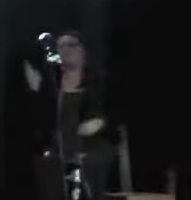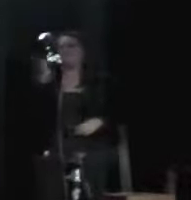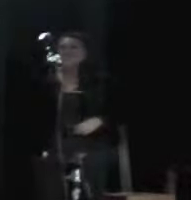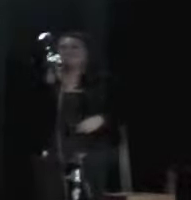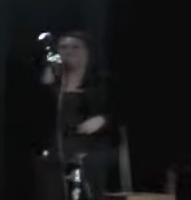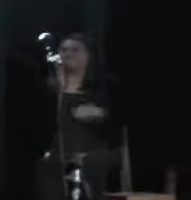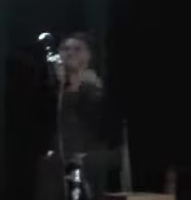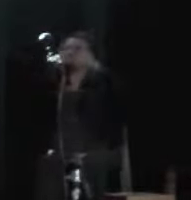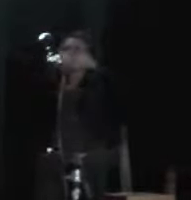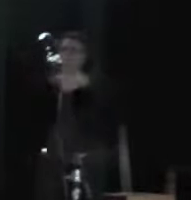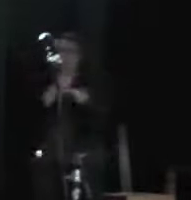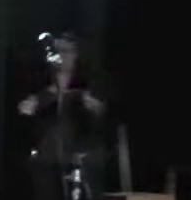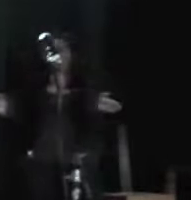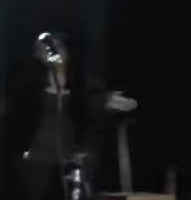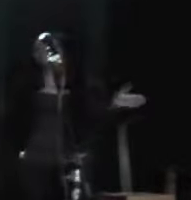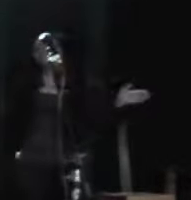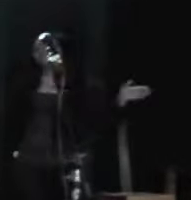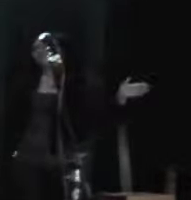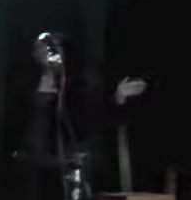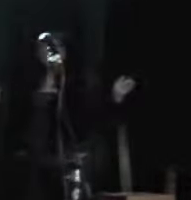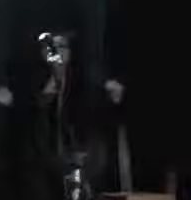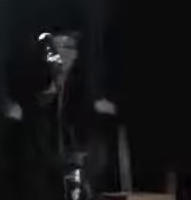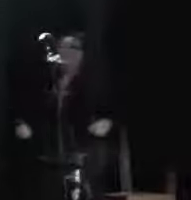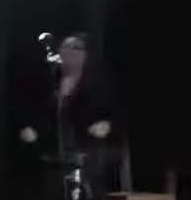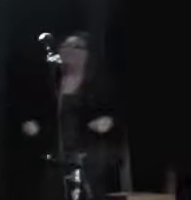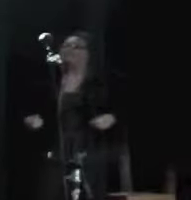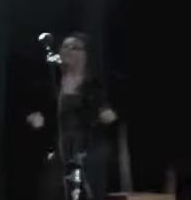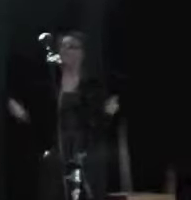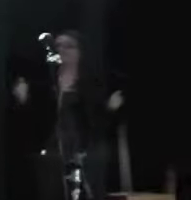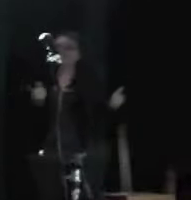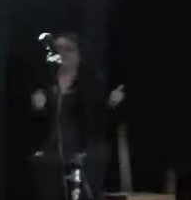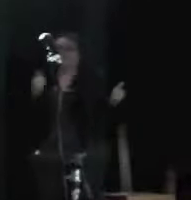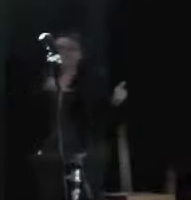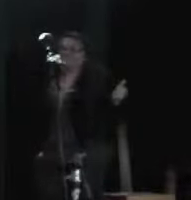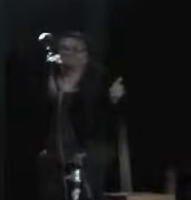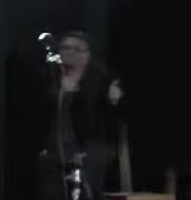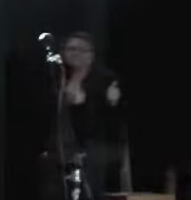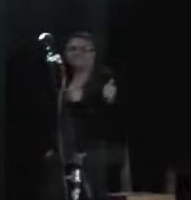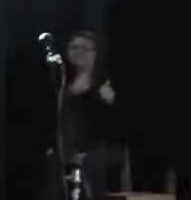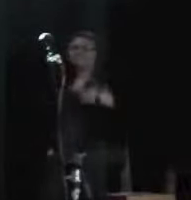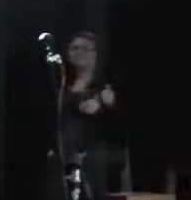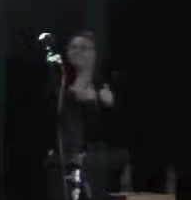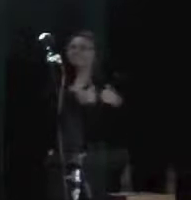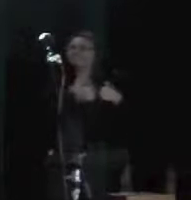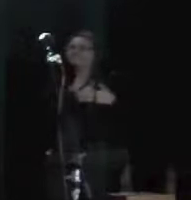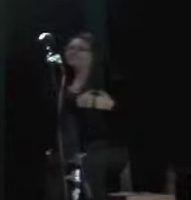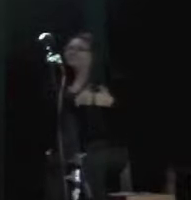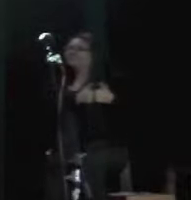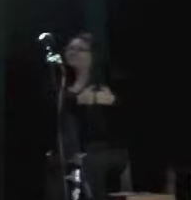ain't no river wild enough To keep me from getting to you baby